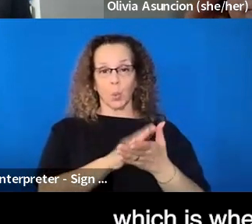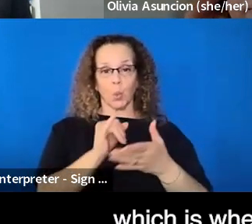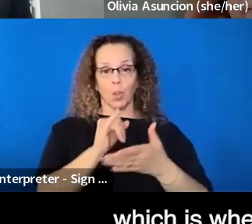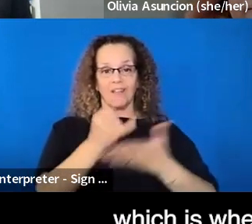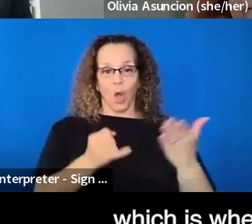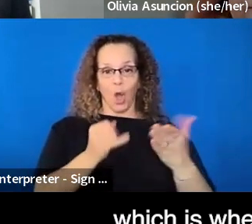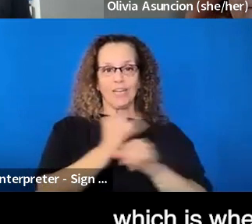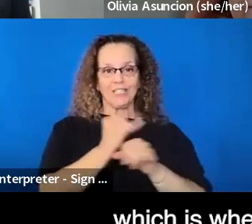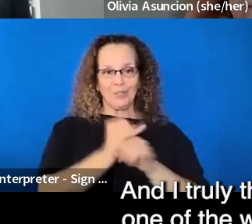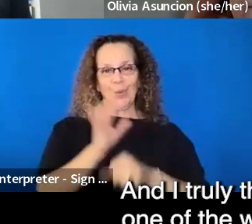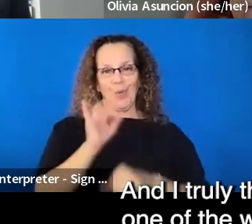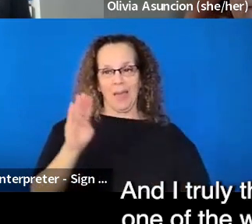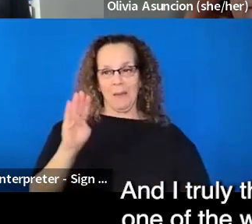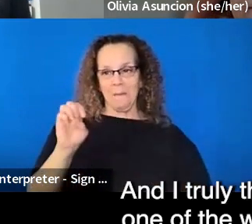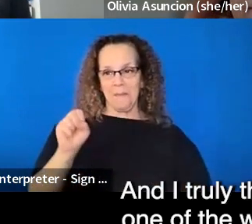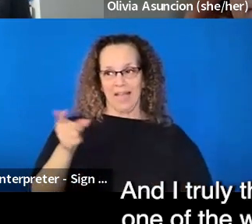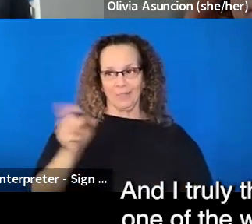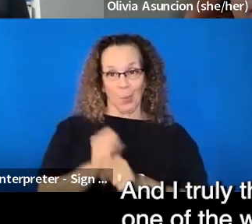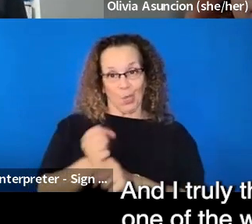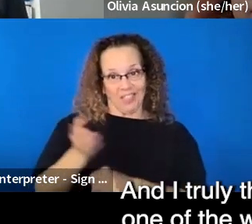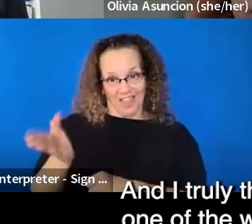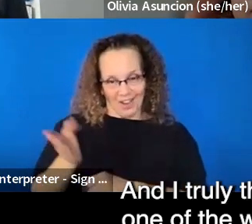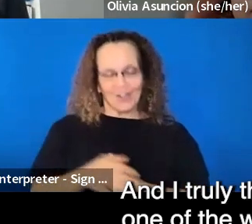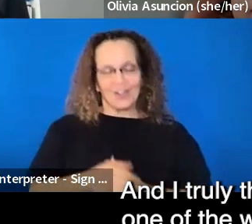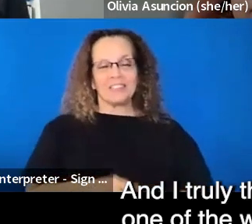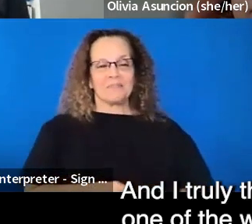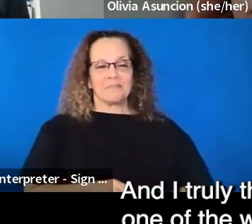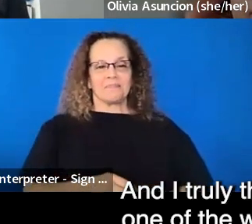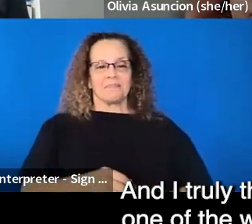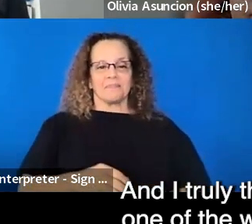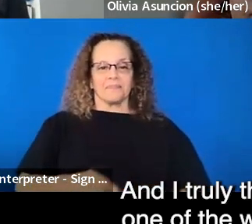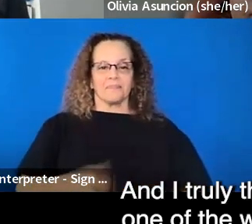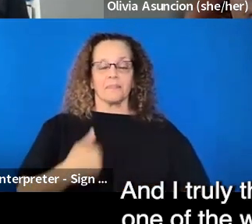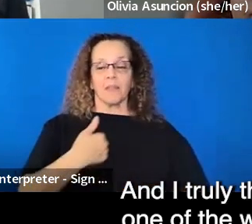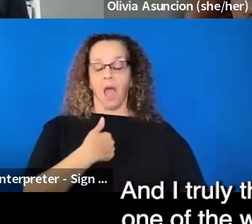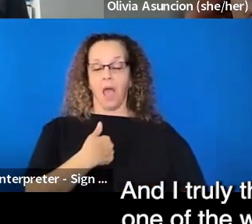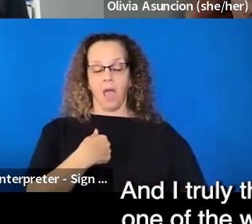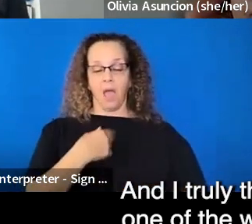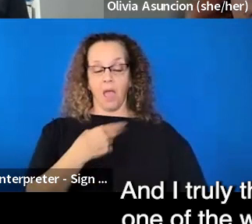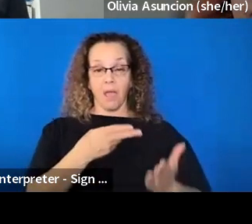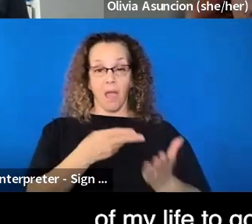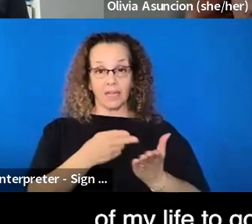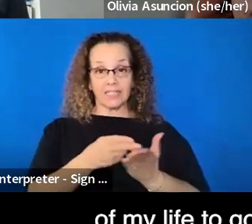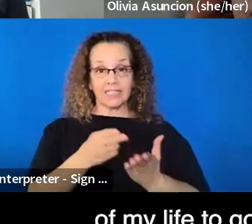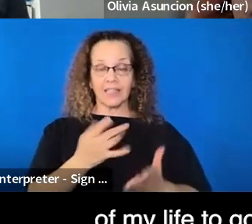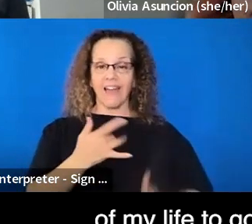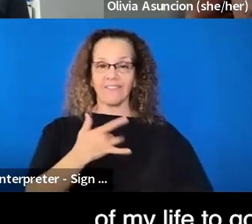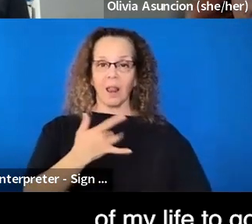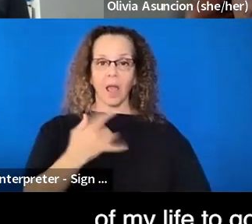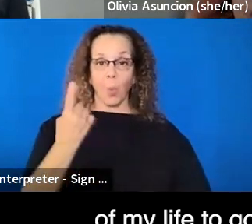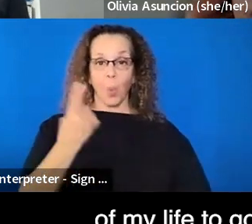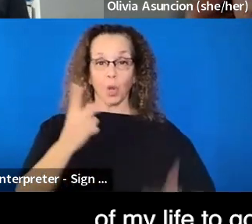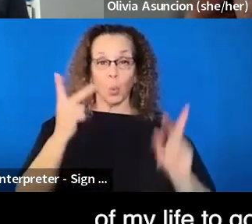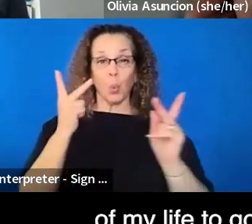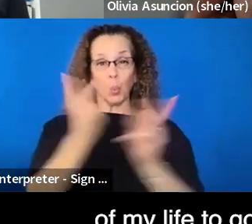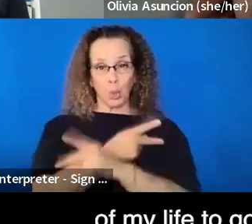works. Um, and I truly think that it was one of the worst decisions of my life